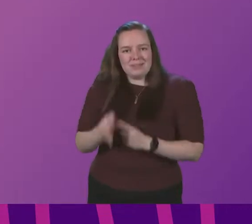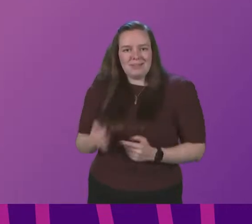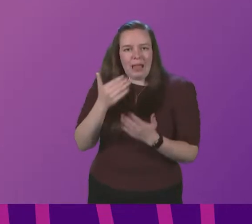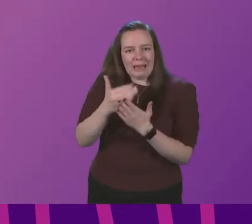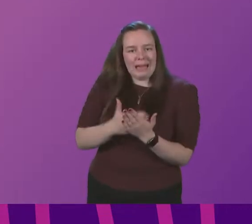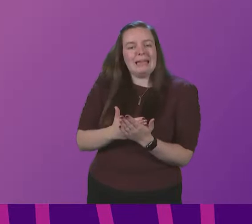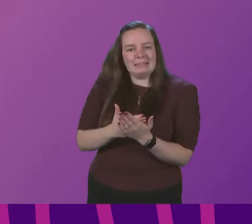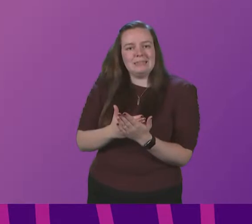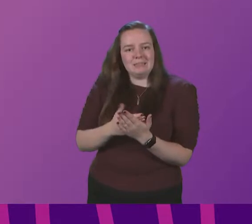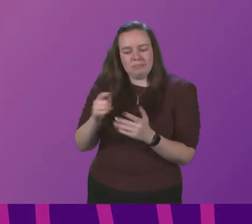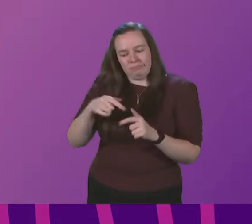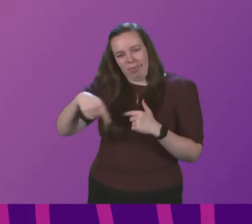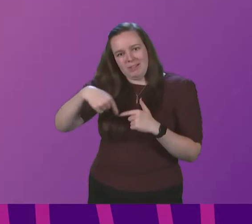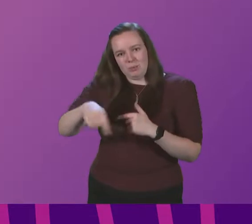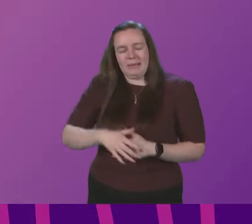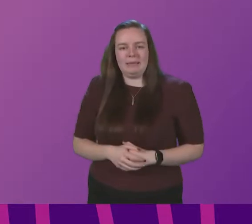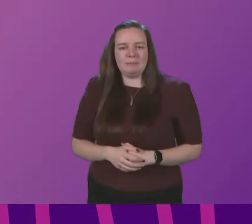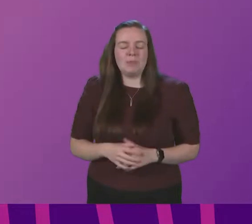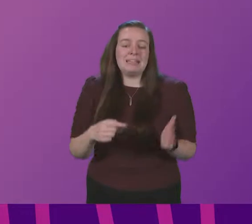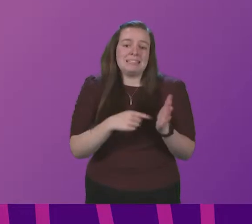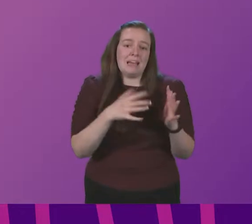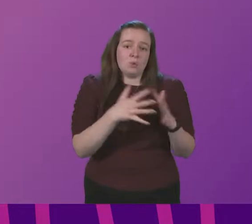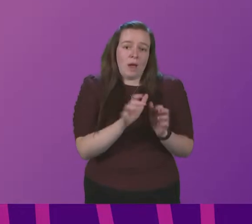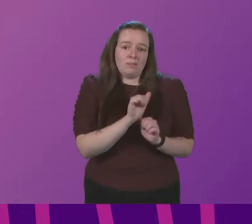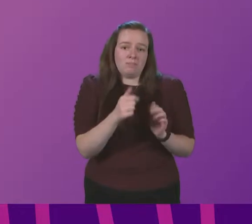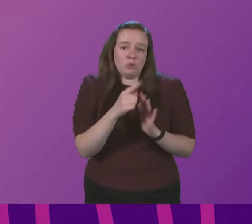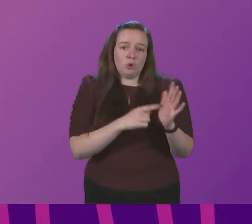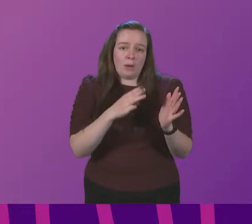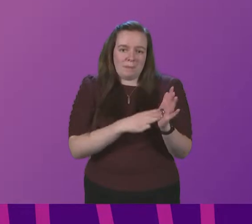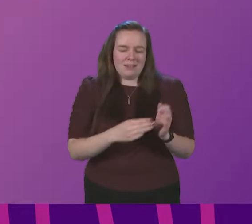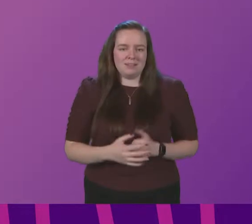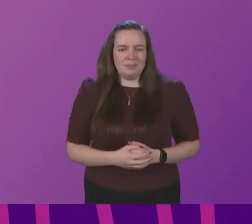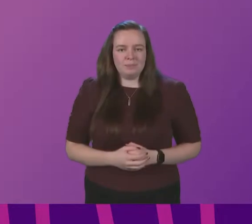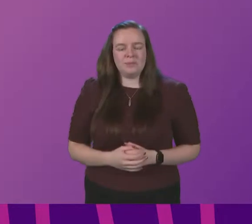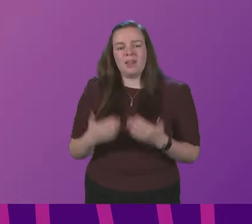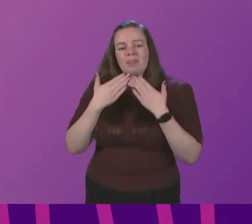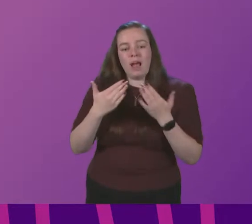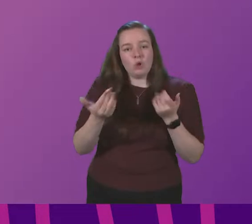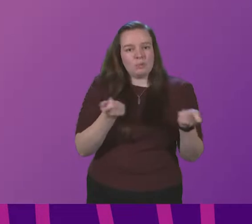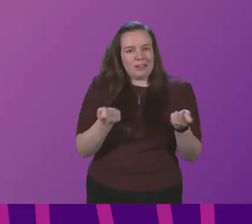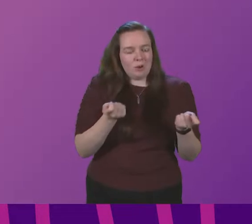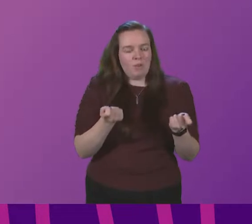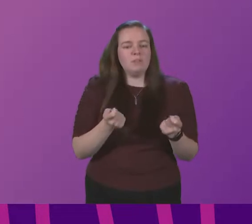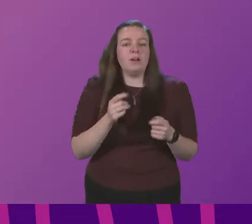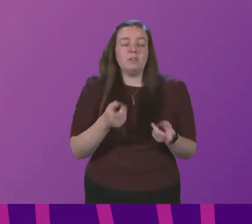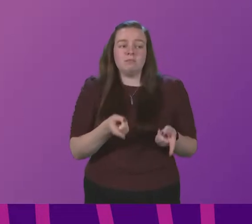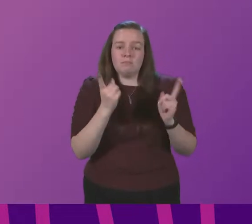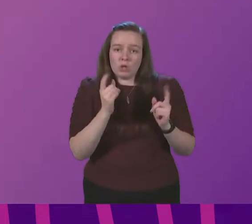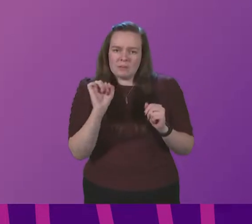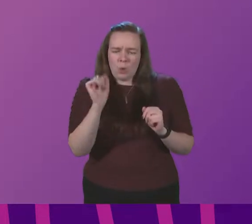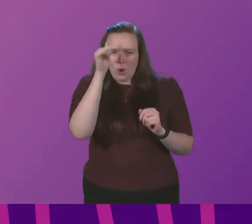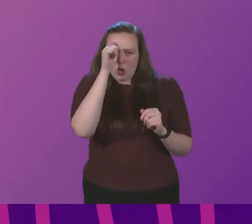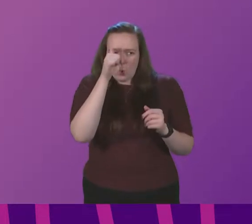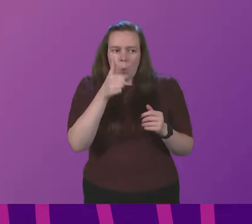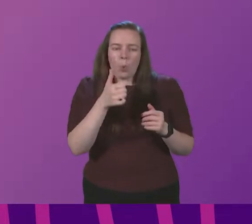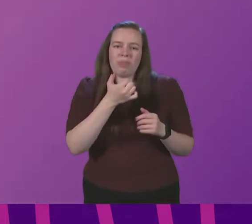be issued over the course of this week Tess White to be followed by John Mason Thank you Presiding Officer First Minister as we know the size of